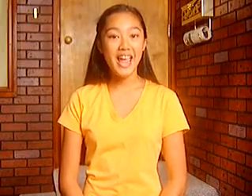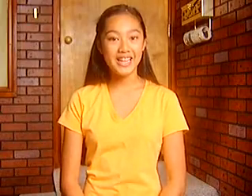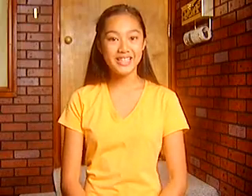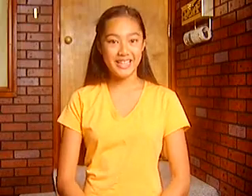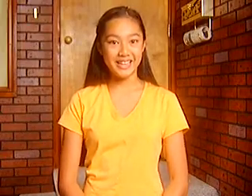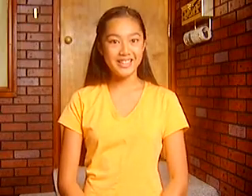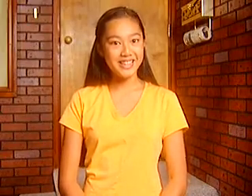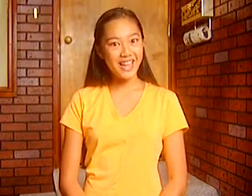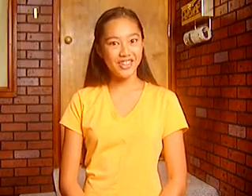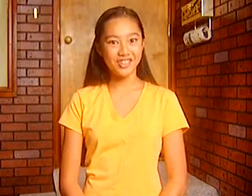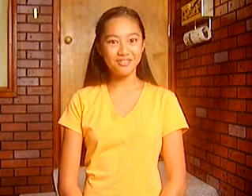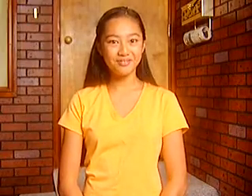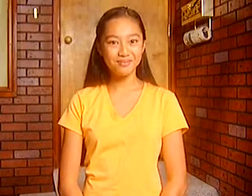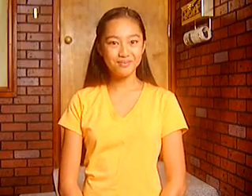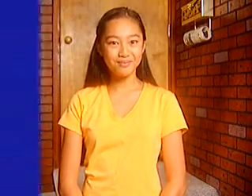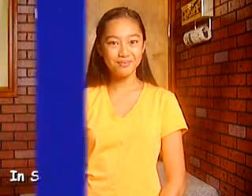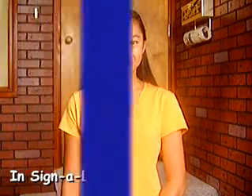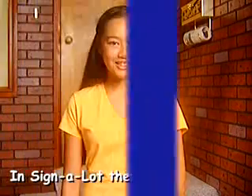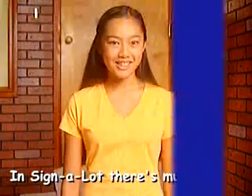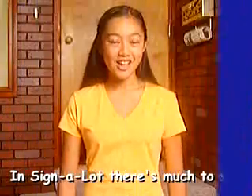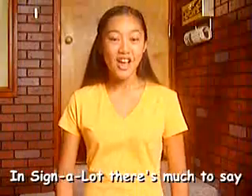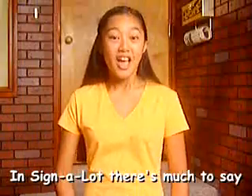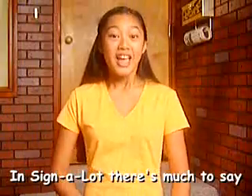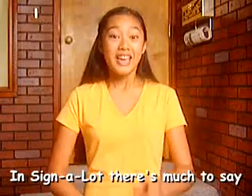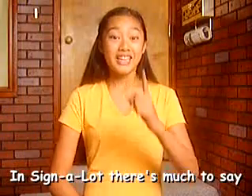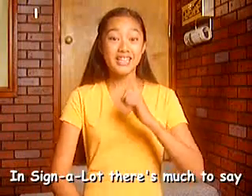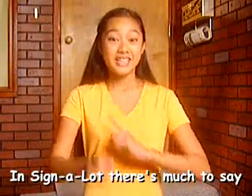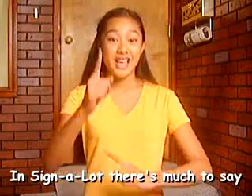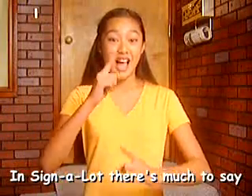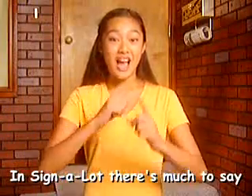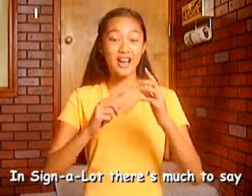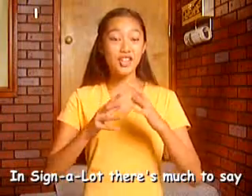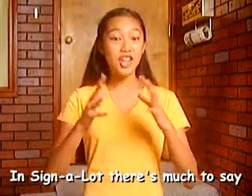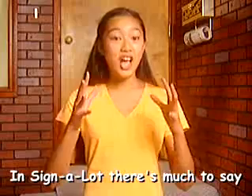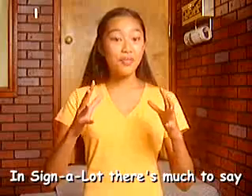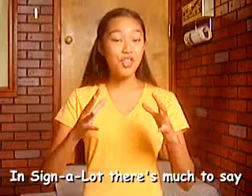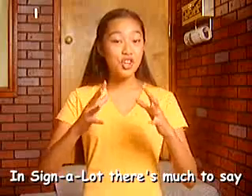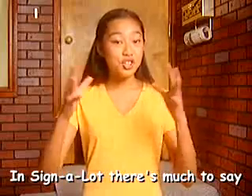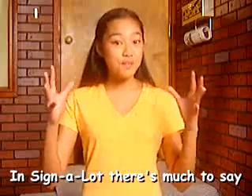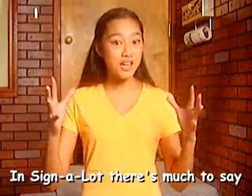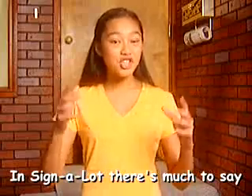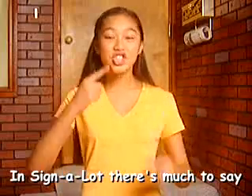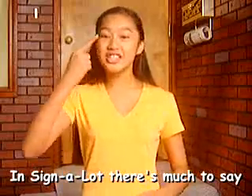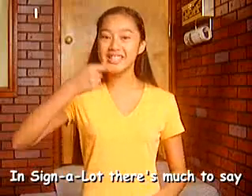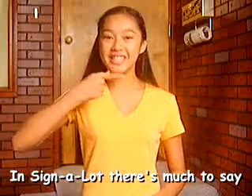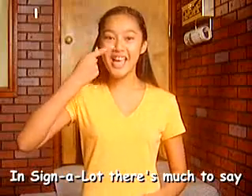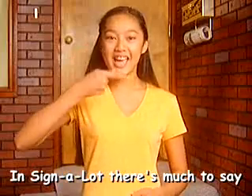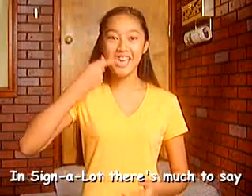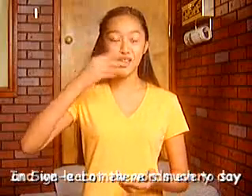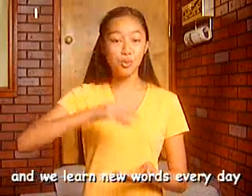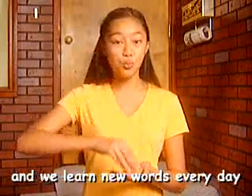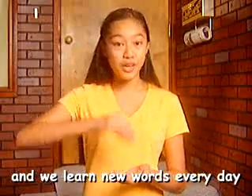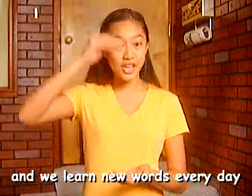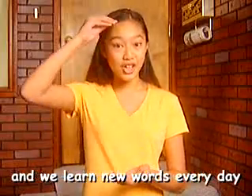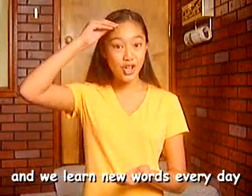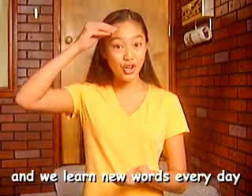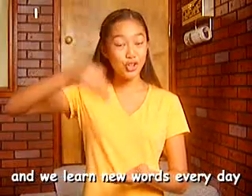and sing together. In Sign-A-Lot, there's much to say and we learn